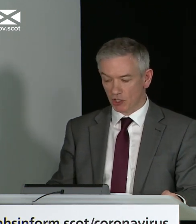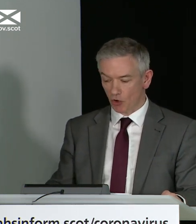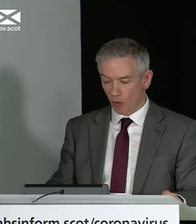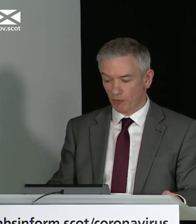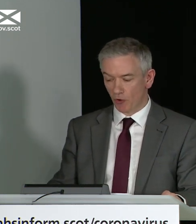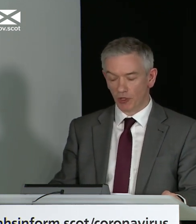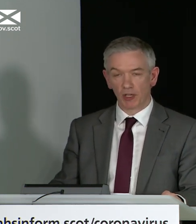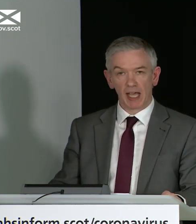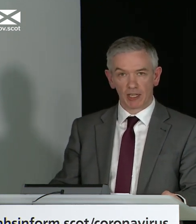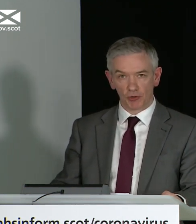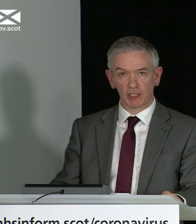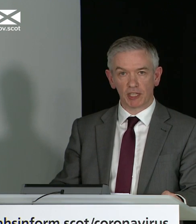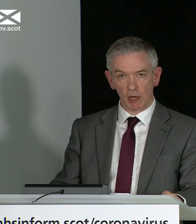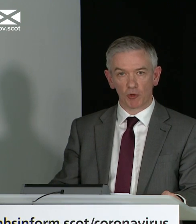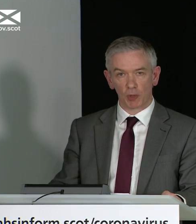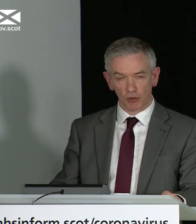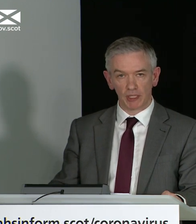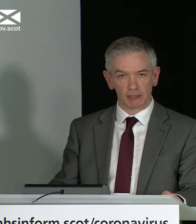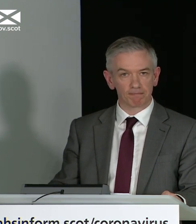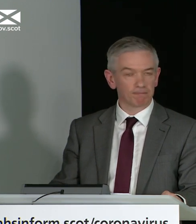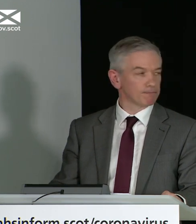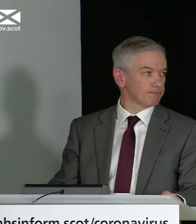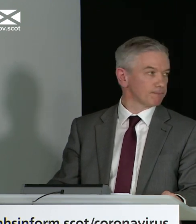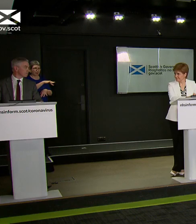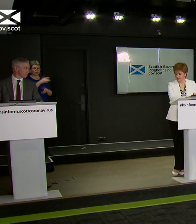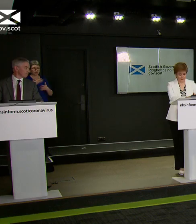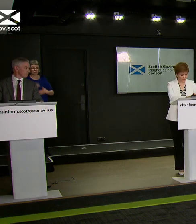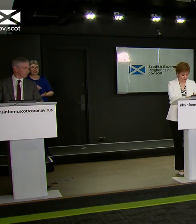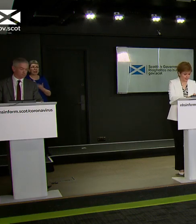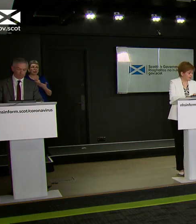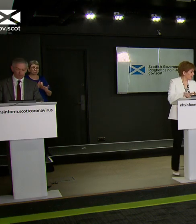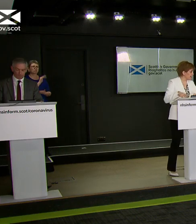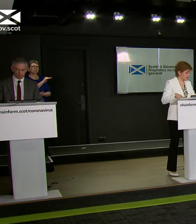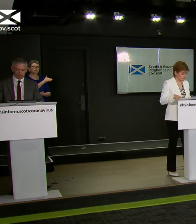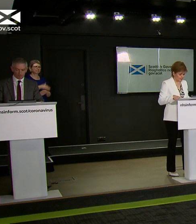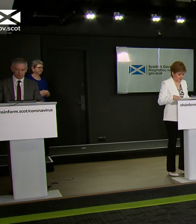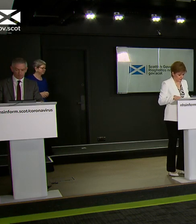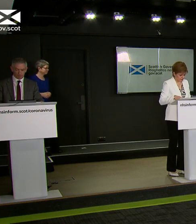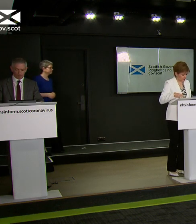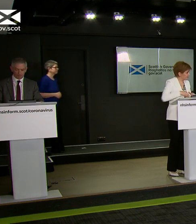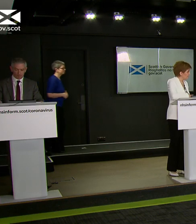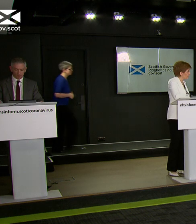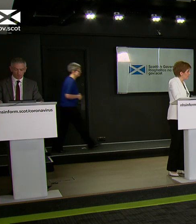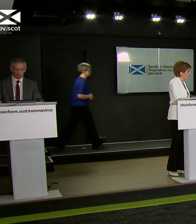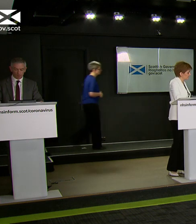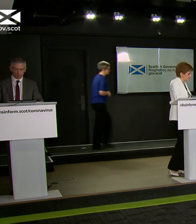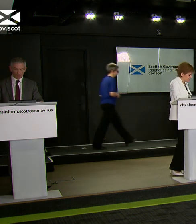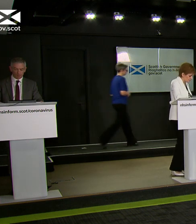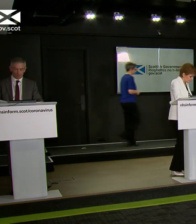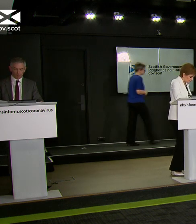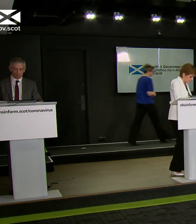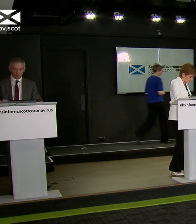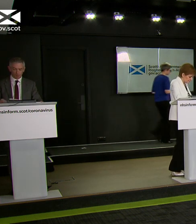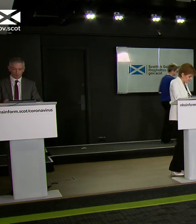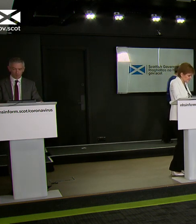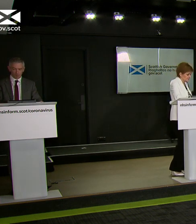remains open for you and is ready to help you when you need it. Thank you, Gregor. A hand over now to the Health Secretary. Thank you very much.